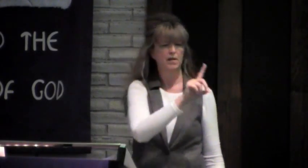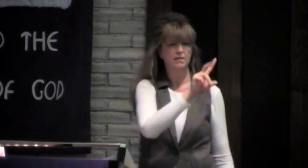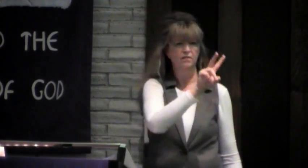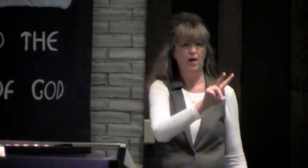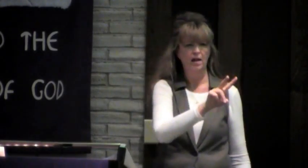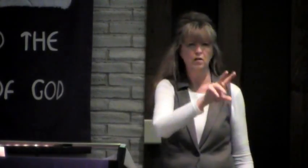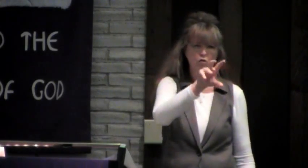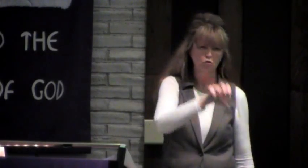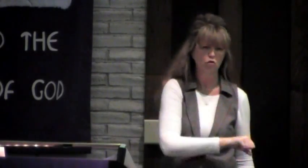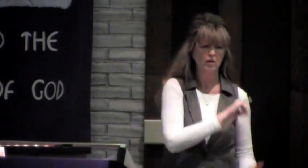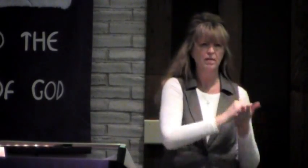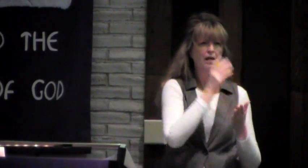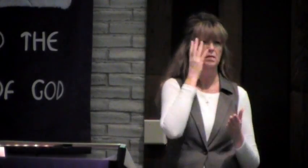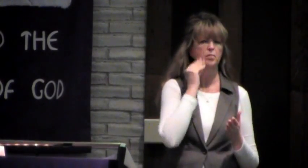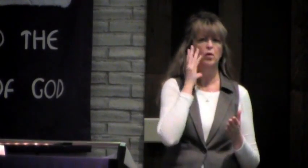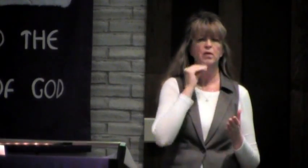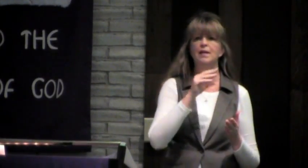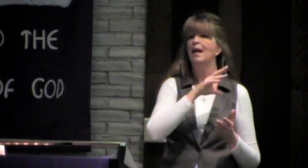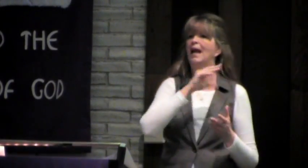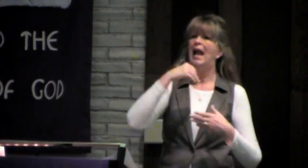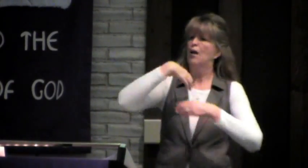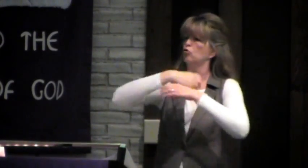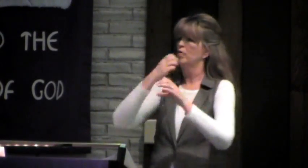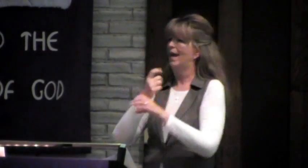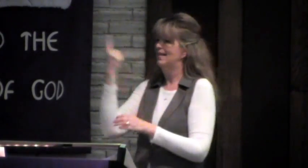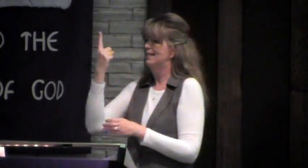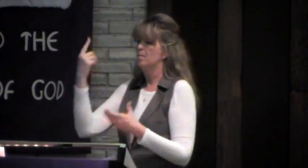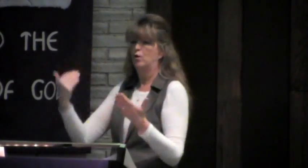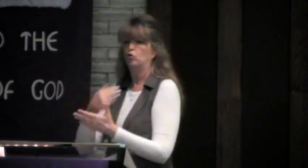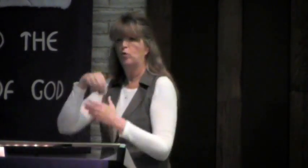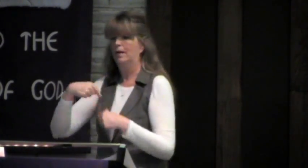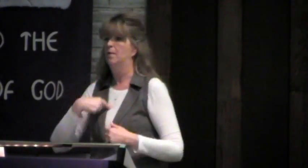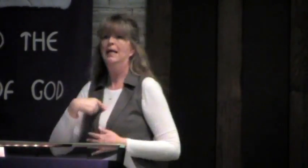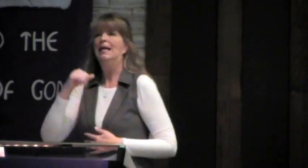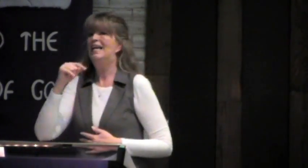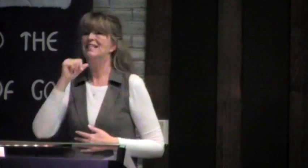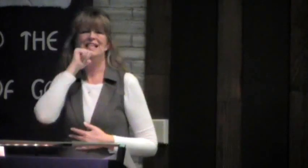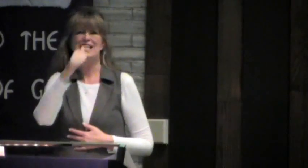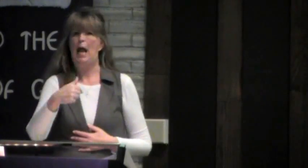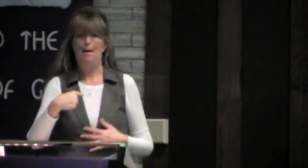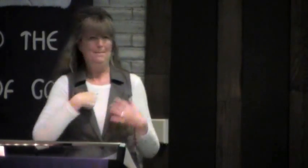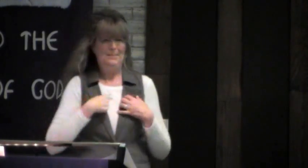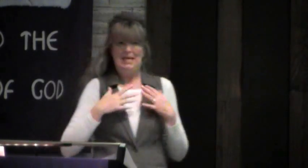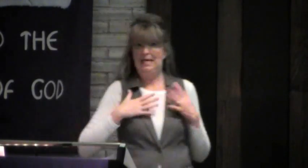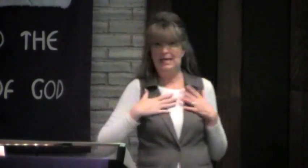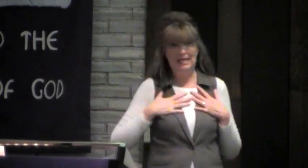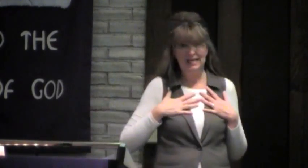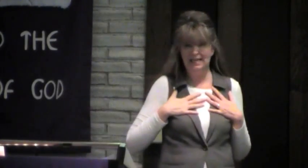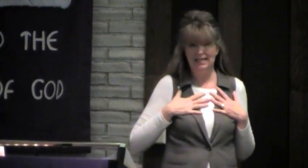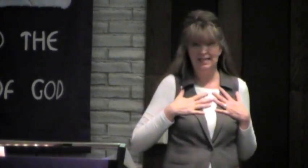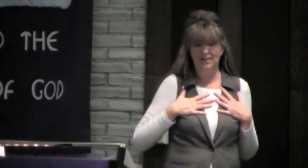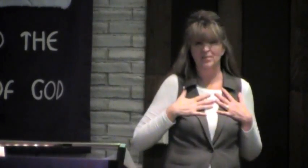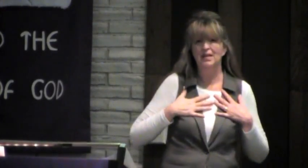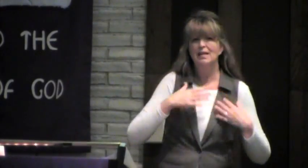and my experience of domestic violence to create something new in me. It